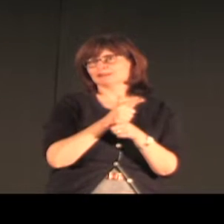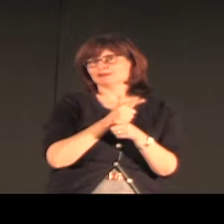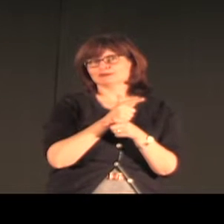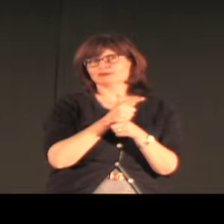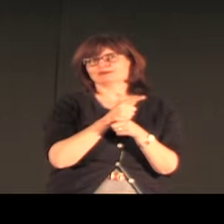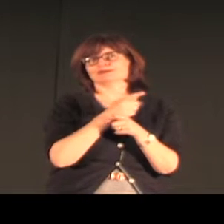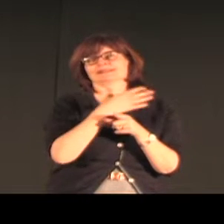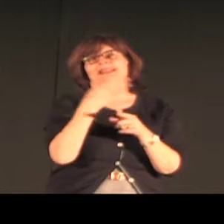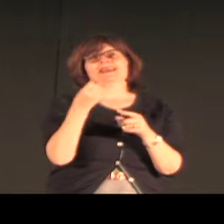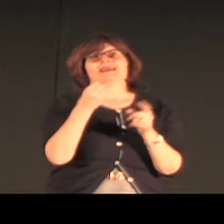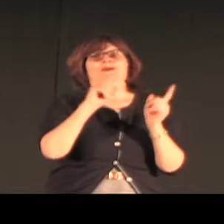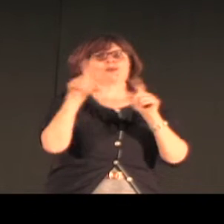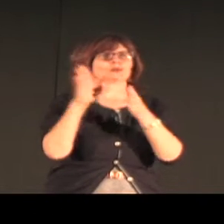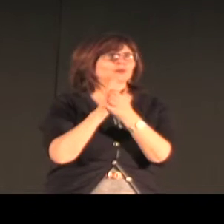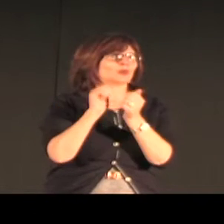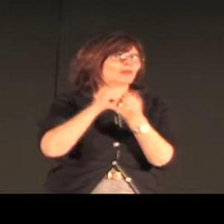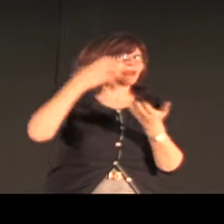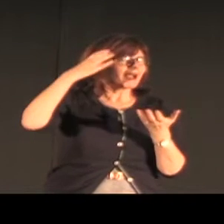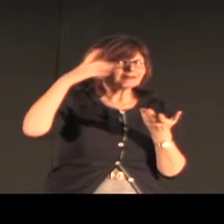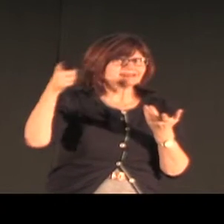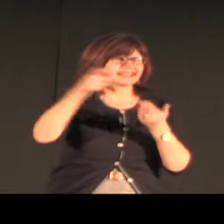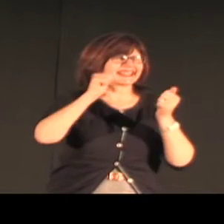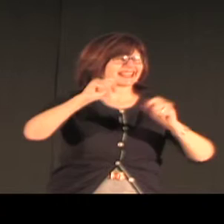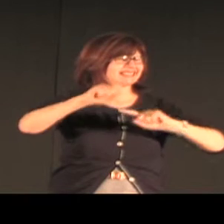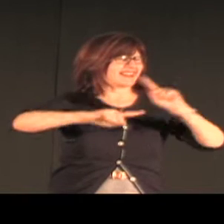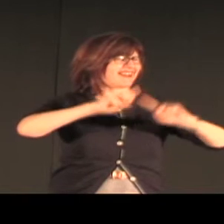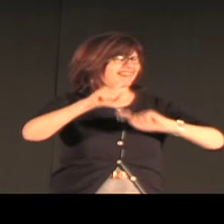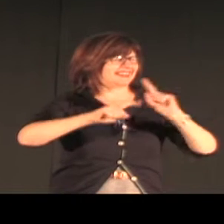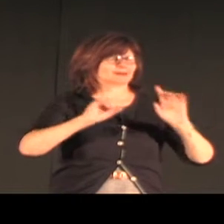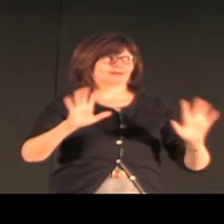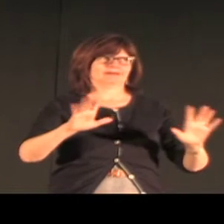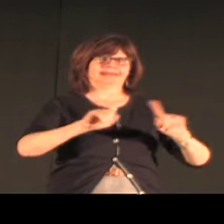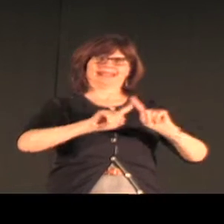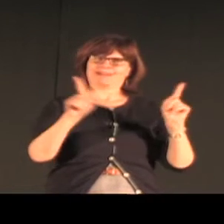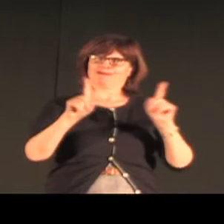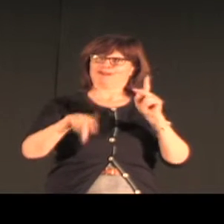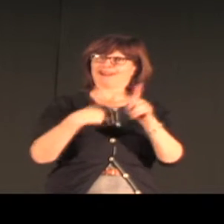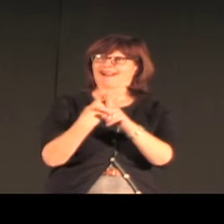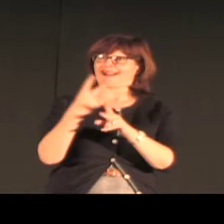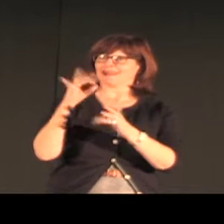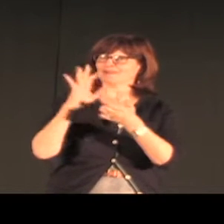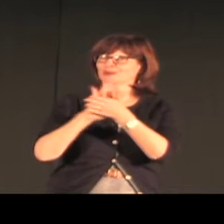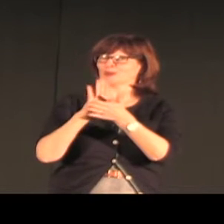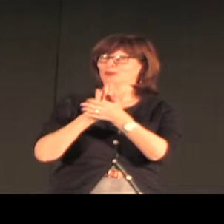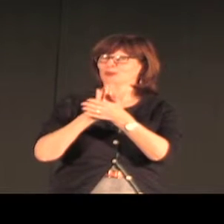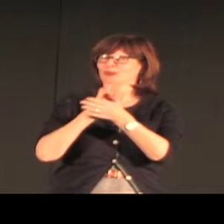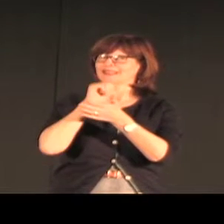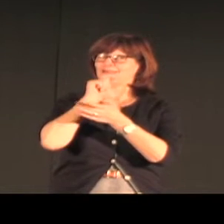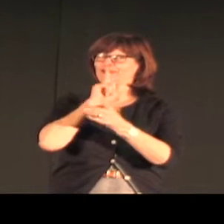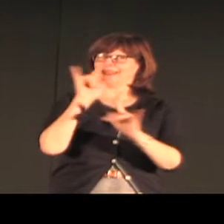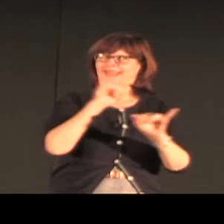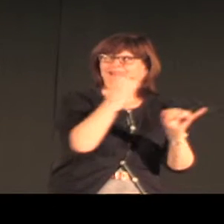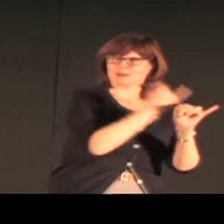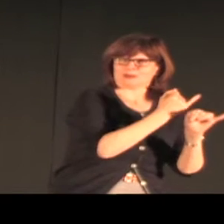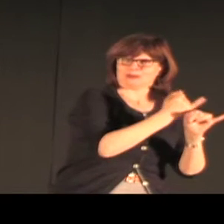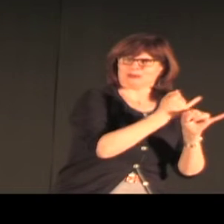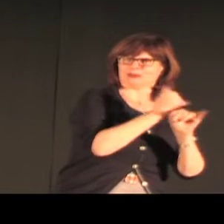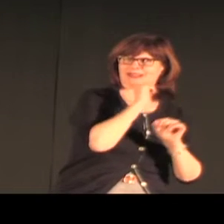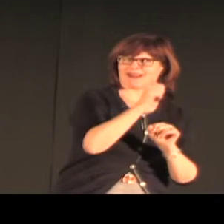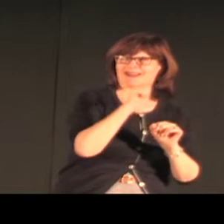Because they're in a classroom with brothers and sisters and cousins and everyone signs. This is a very different kind of, it's